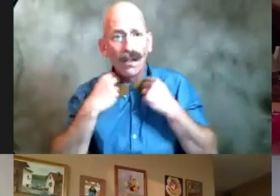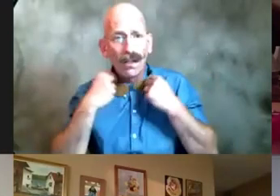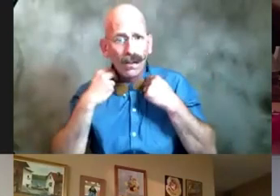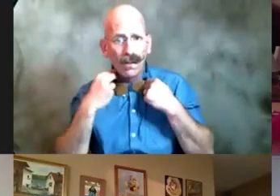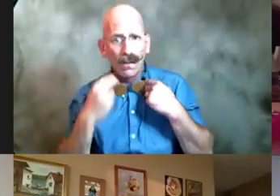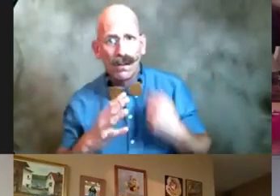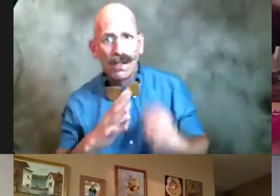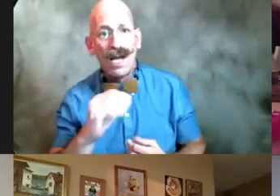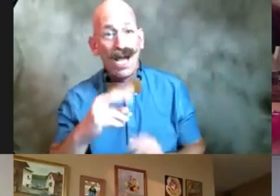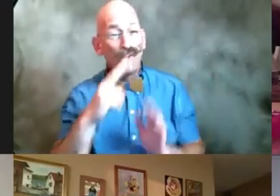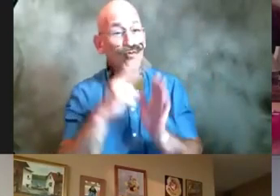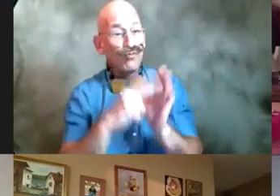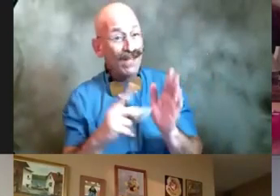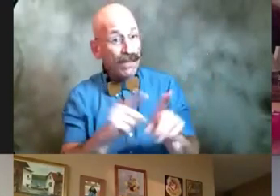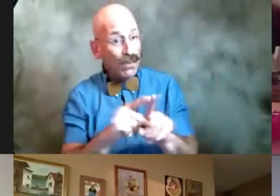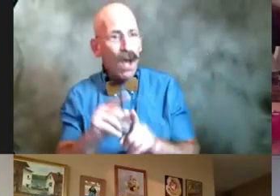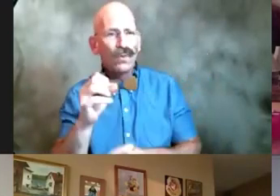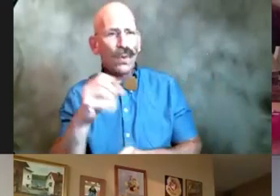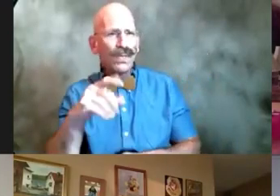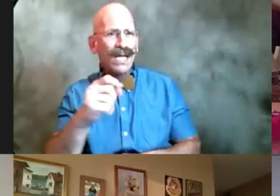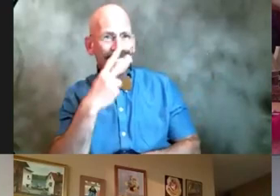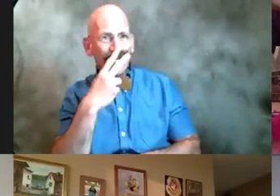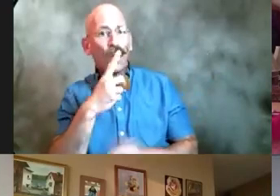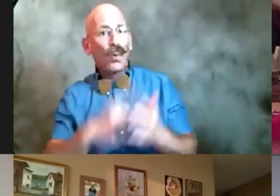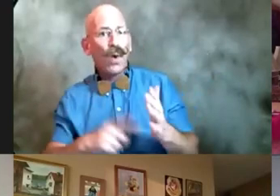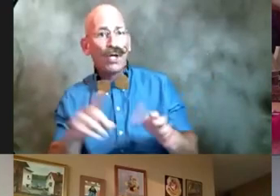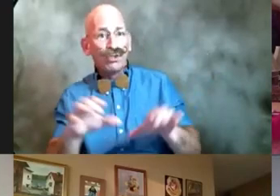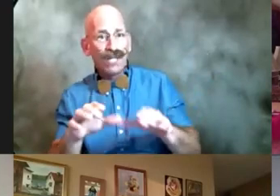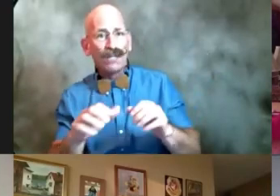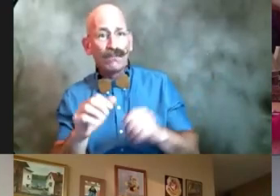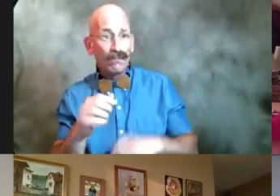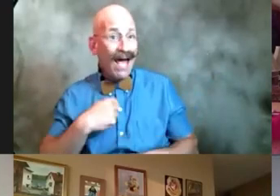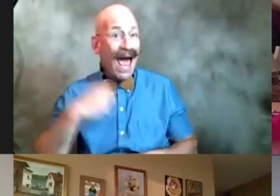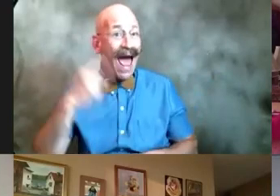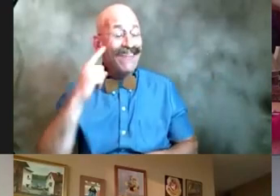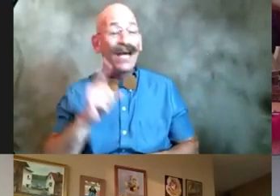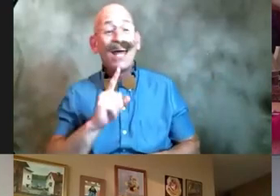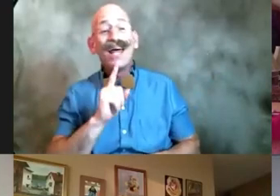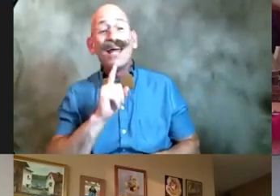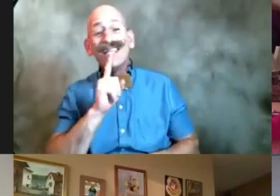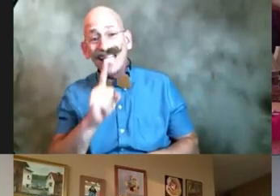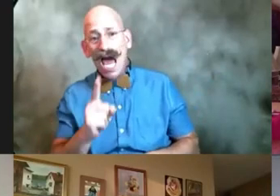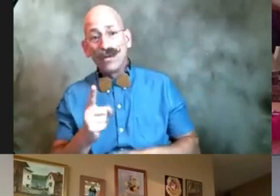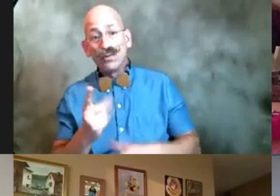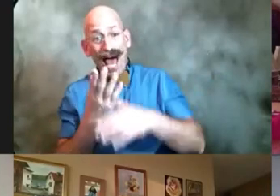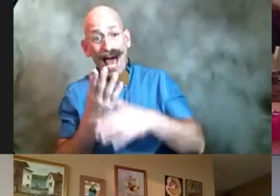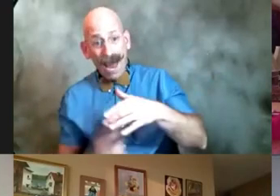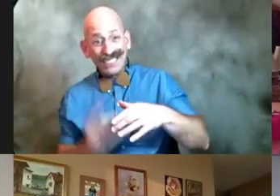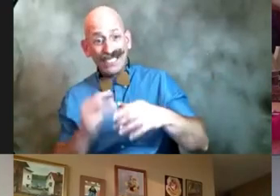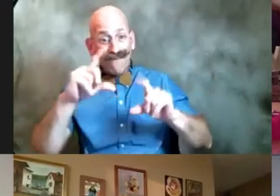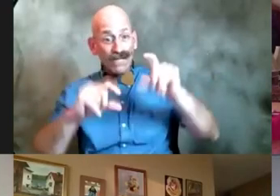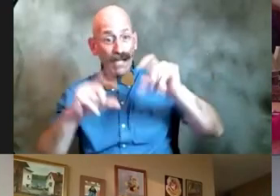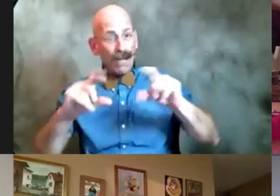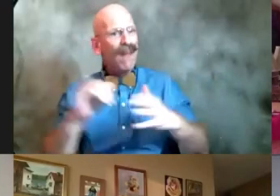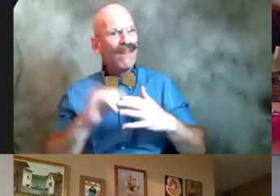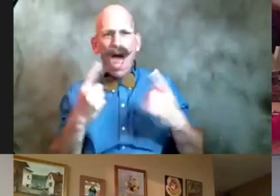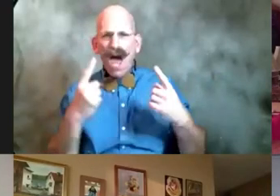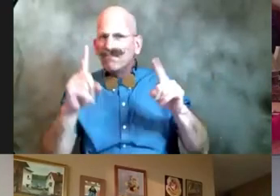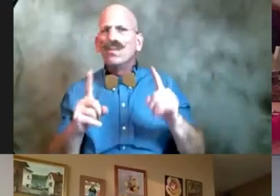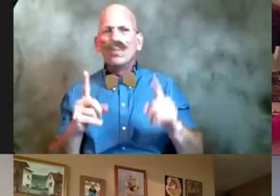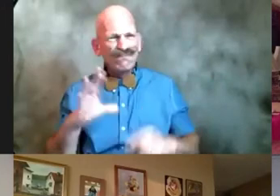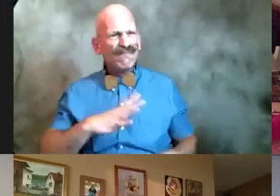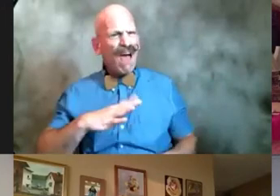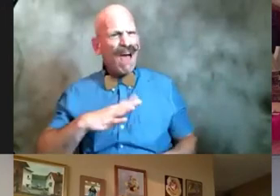can see what we're talking about what she does with the with i think the actual absence of capitals works fine it was quite interesting but